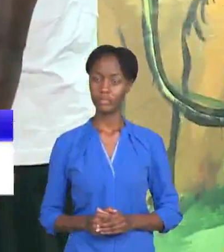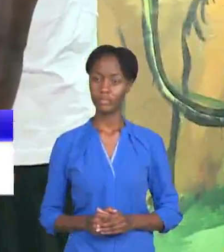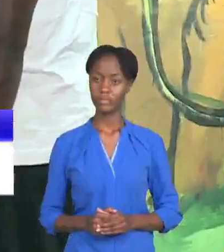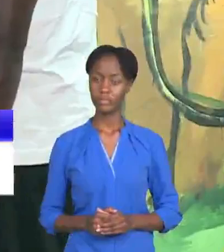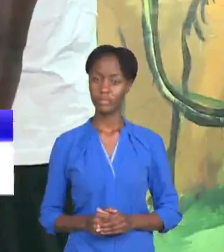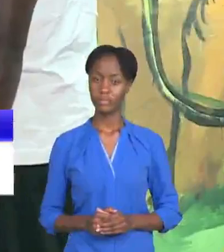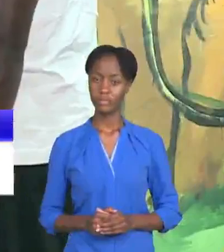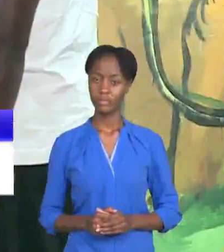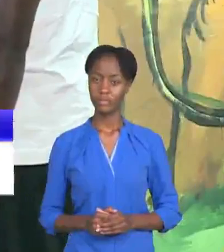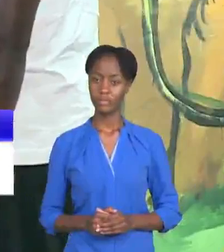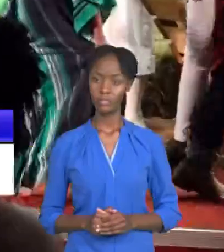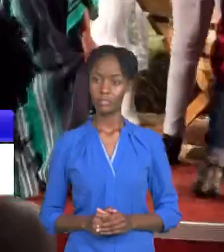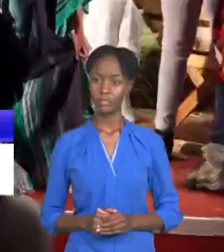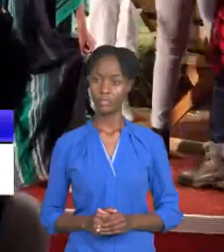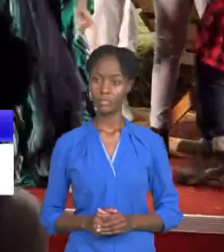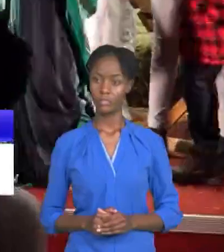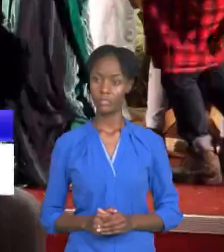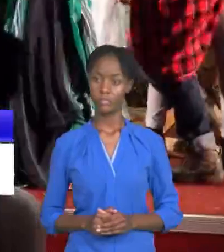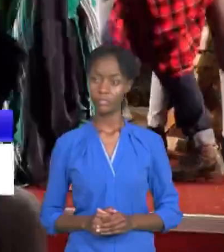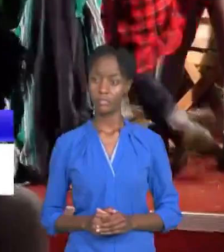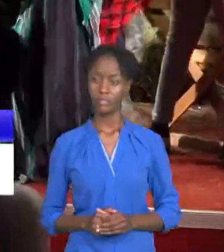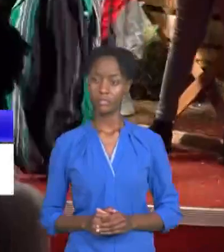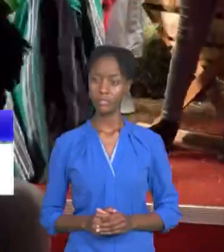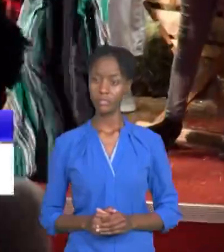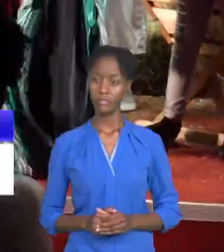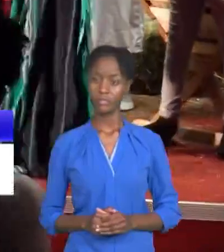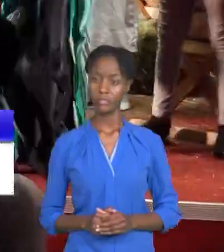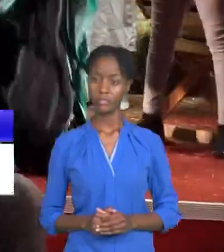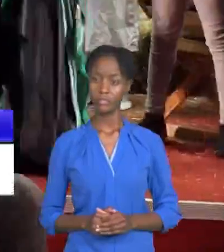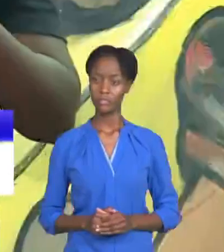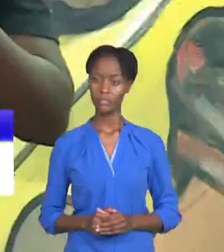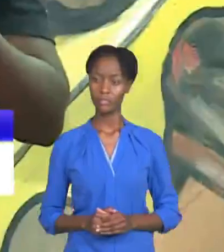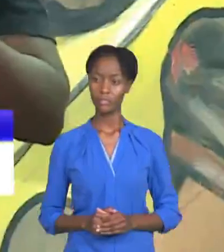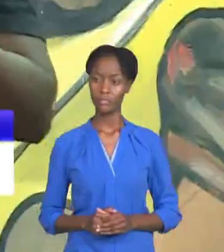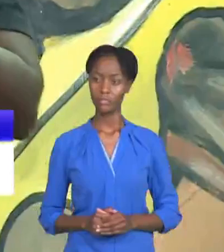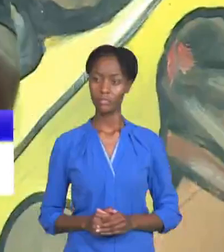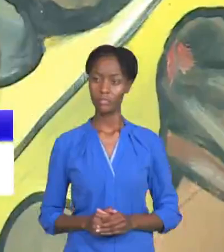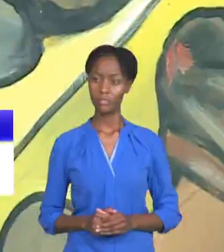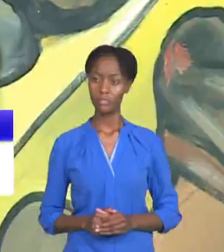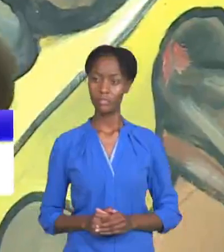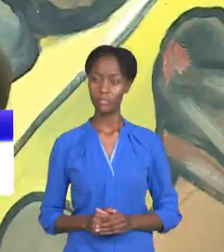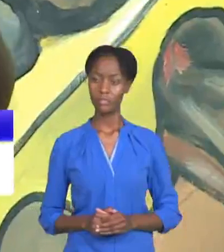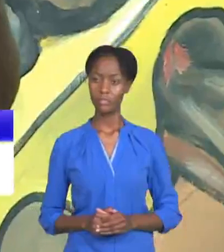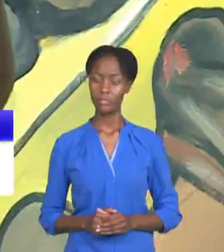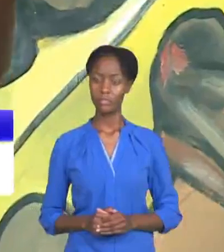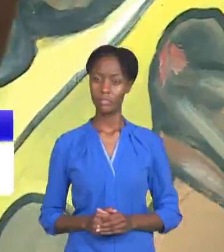them and have eye contact as you talk that's the best way so when you're talking to a deaf person i know most of you